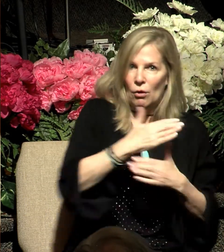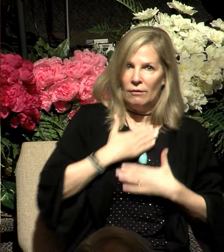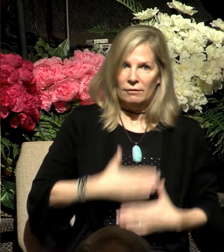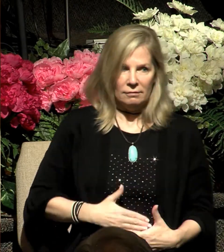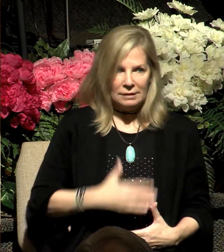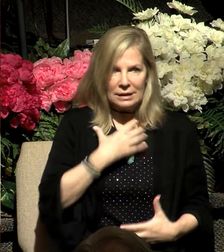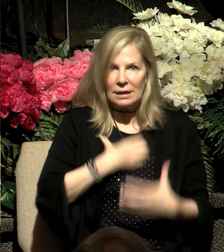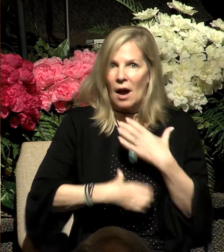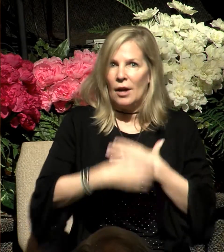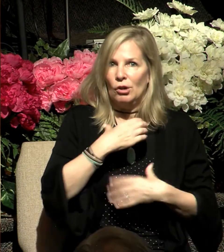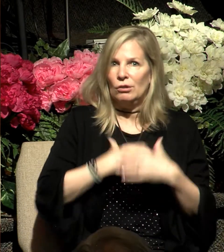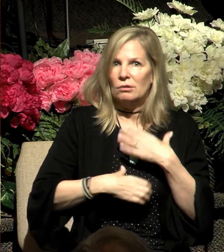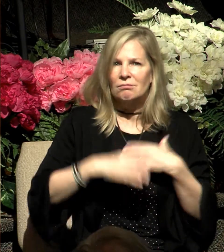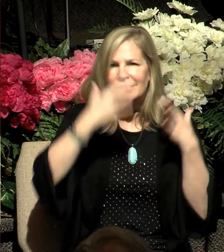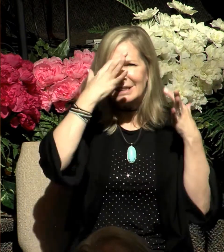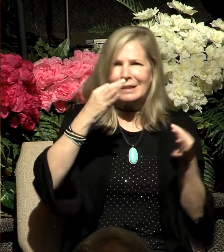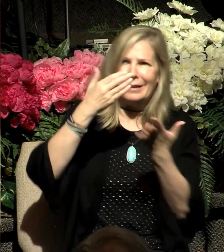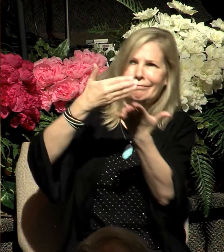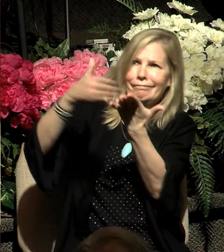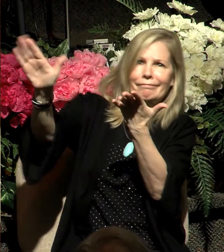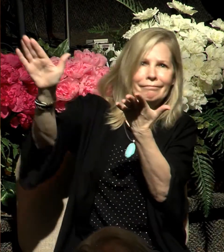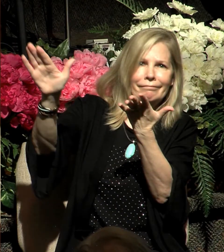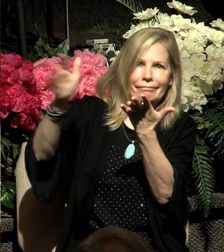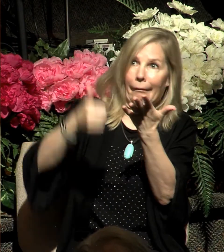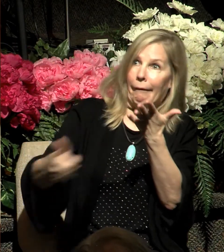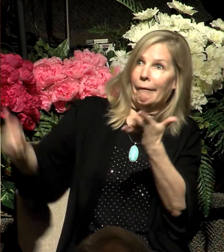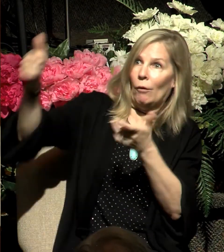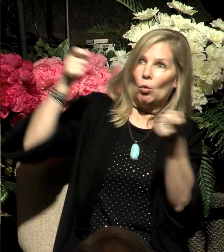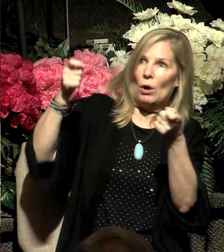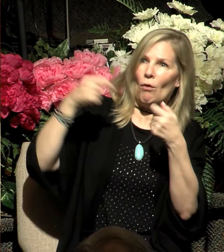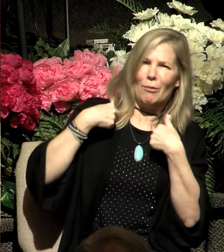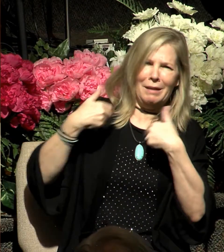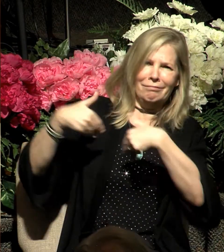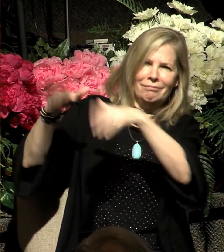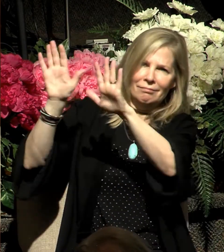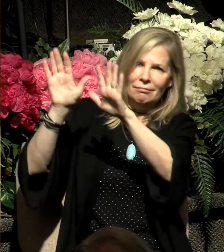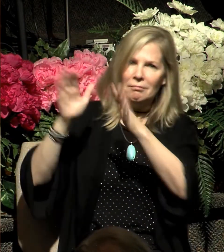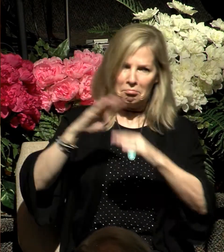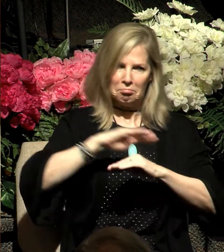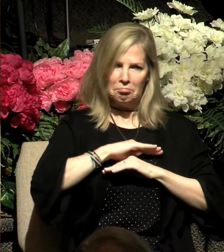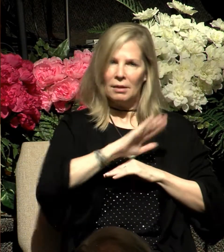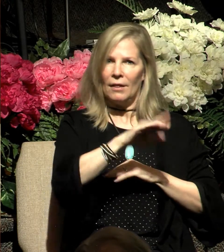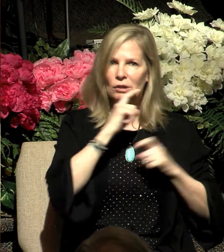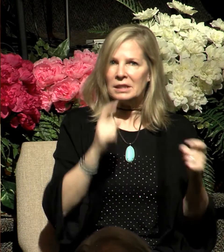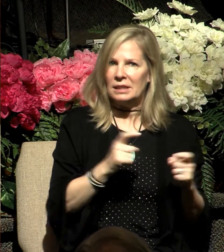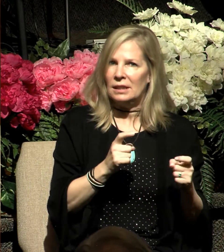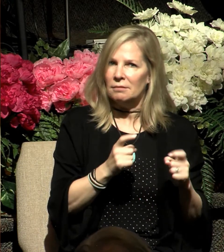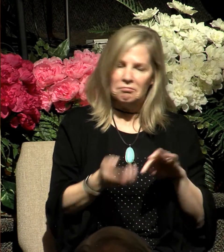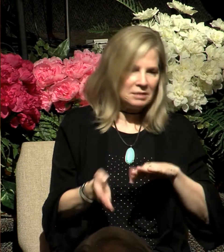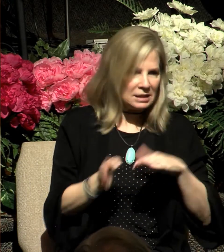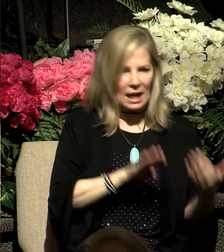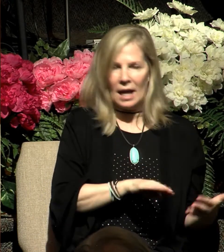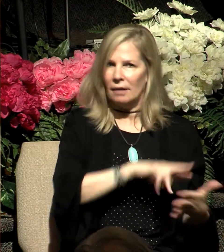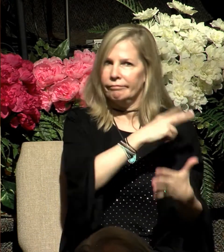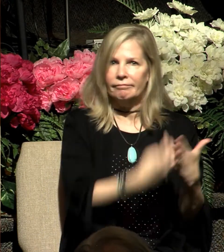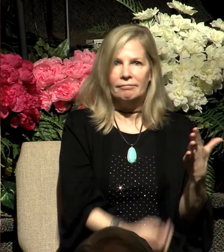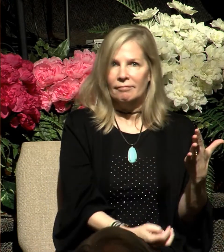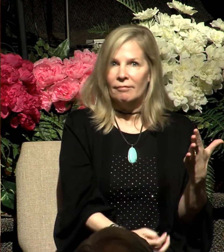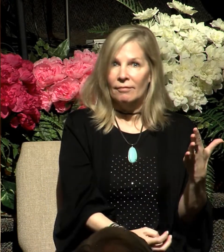reign over them. They were quite content in their sin and dead in their sin. And the only way any of the men of the